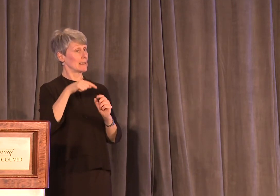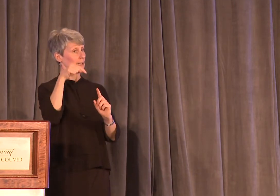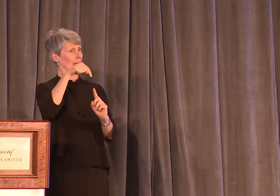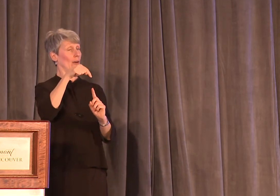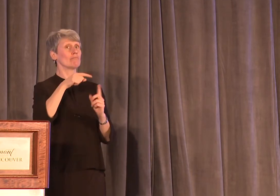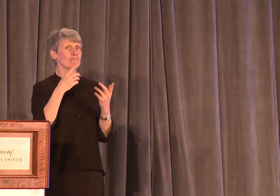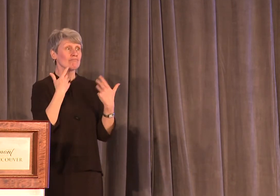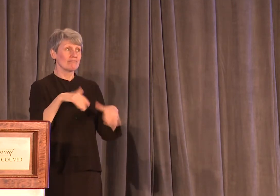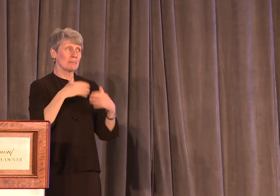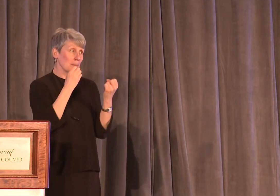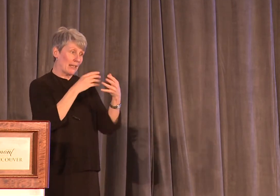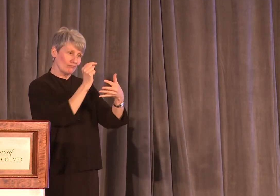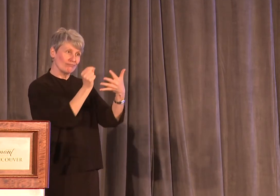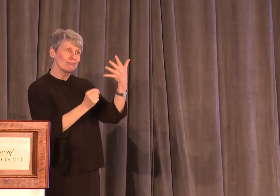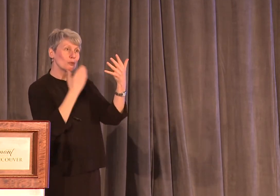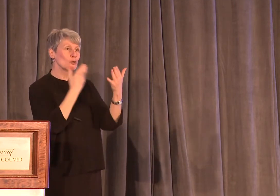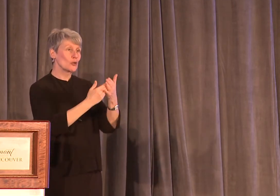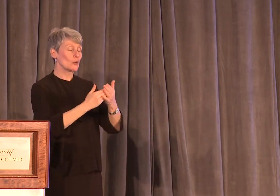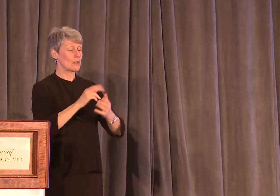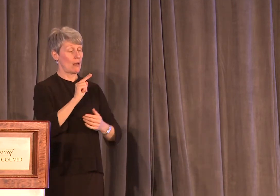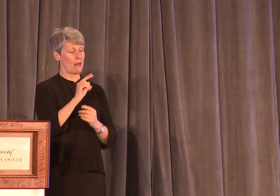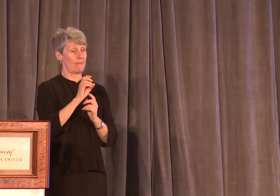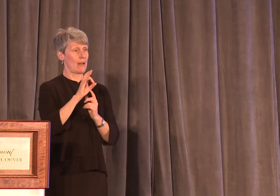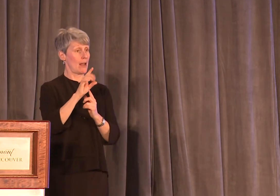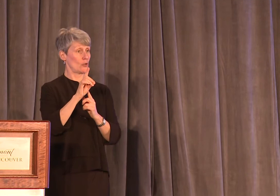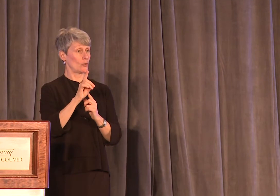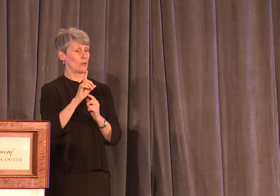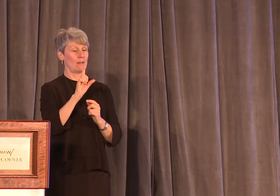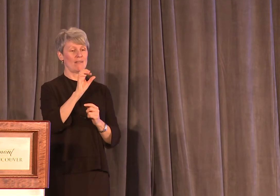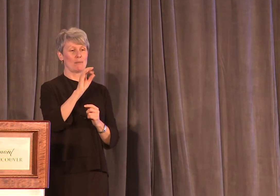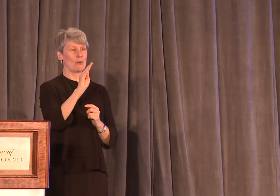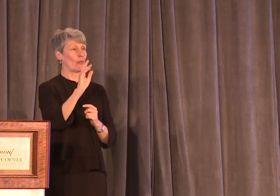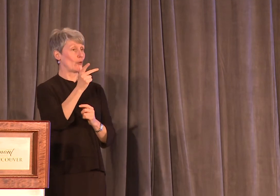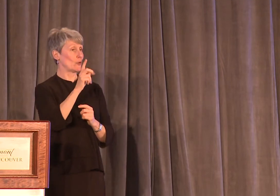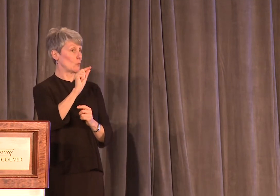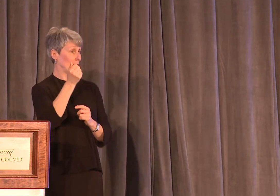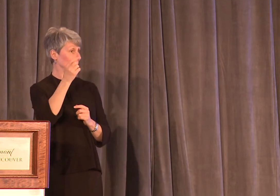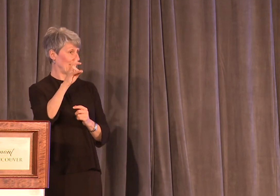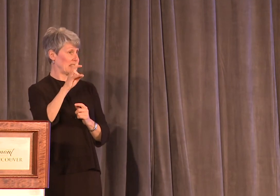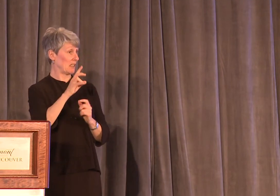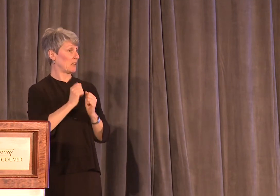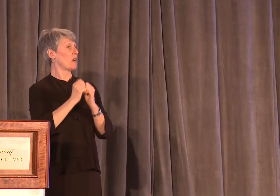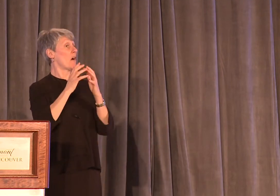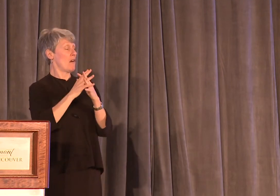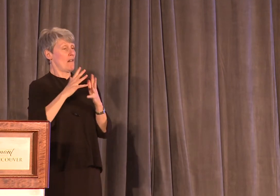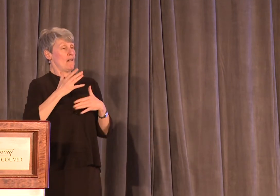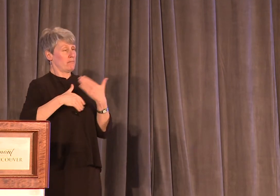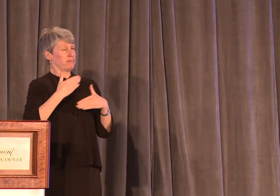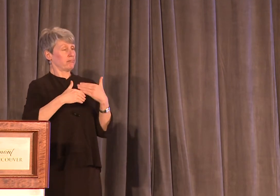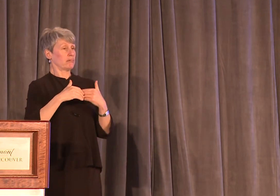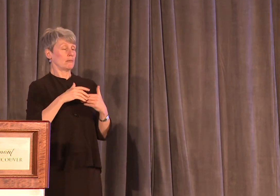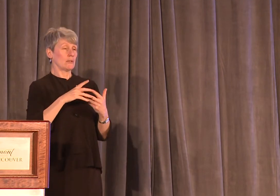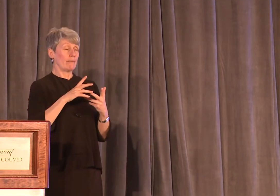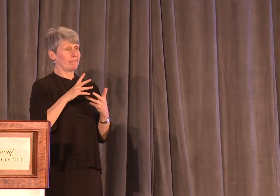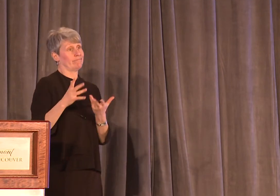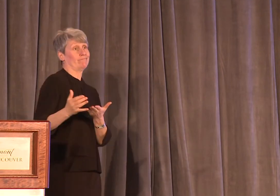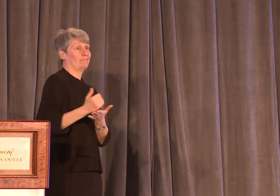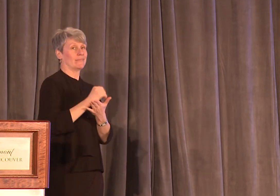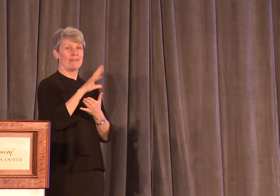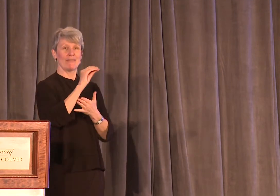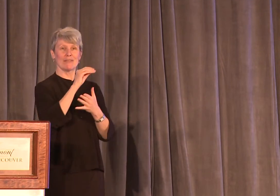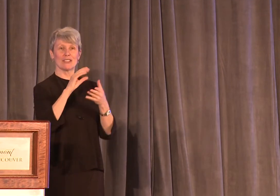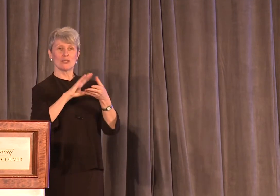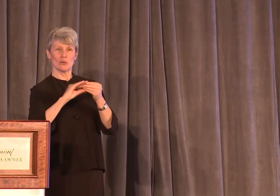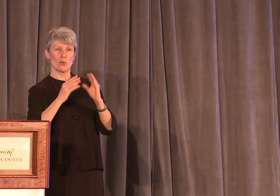actually is. The Unfounded series launched on February 3rd, 2017 and spanned more than 50 stories, the last of which